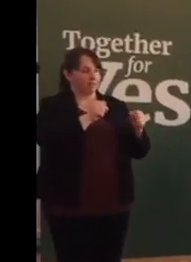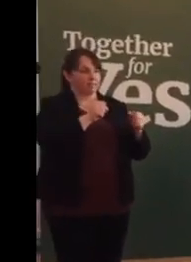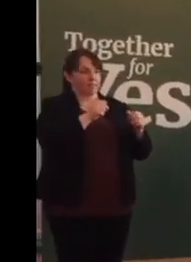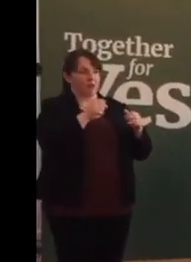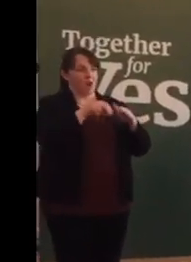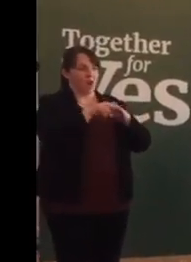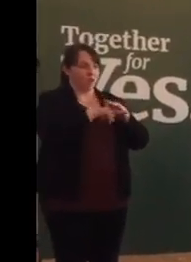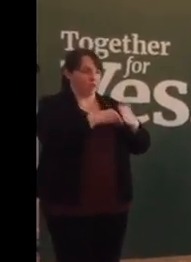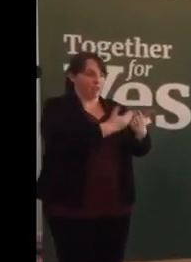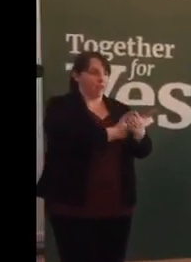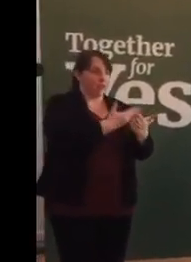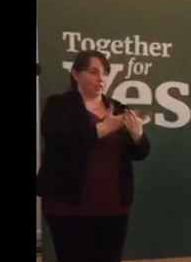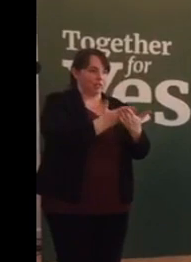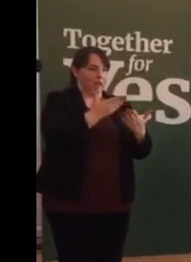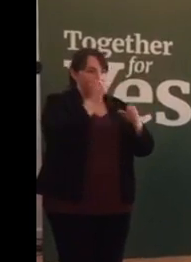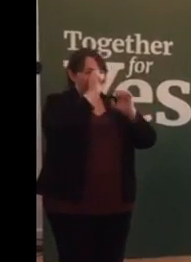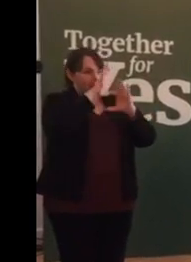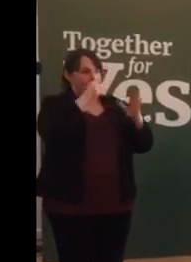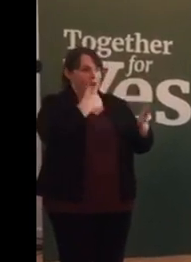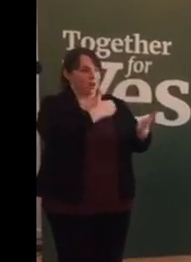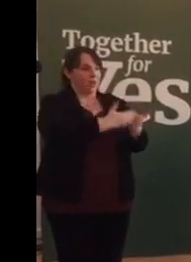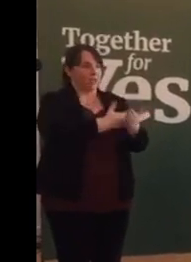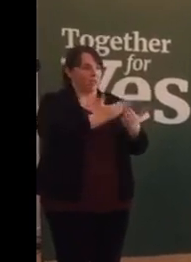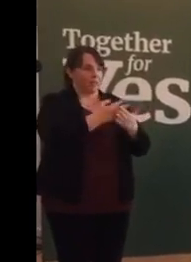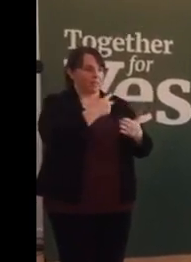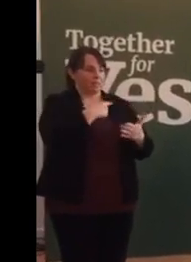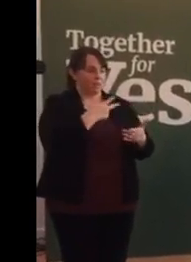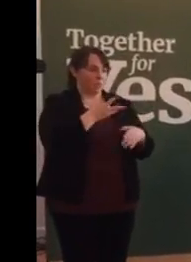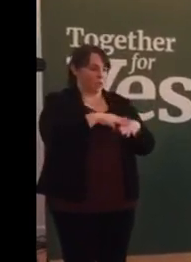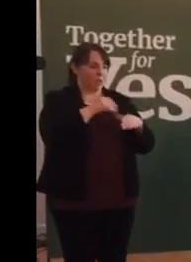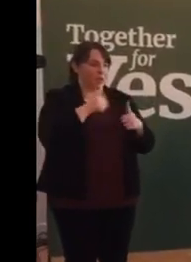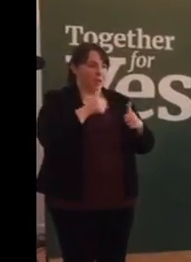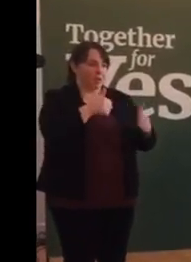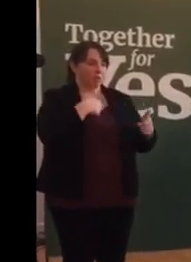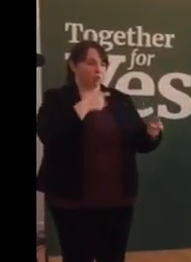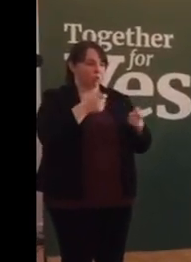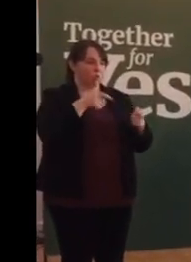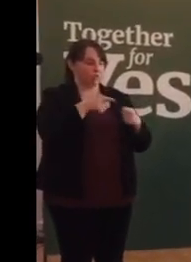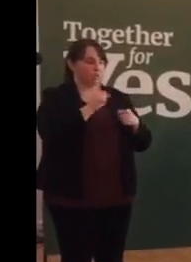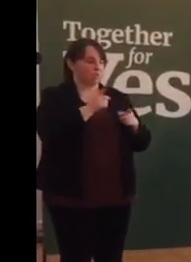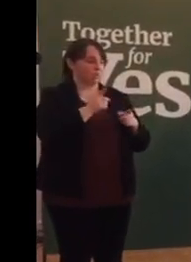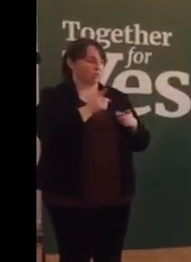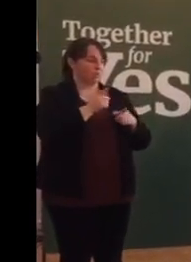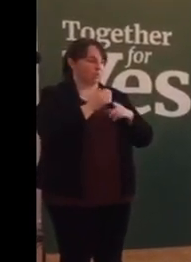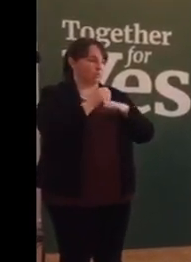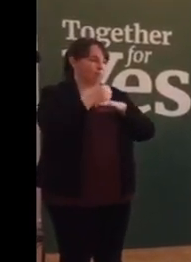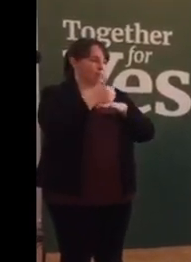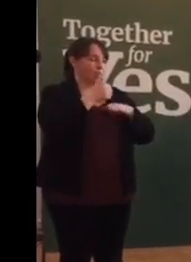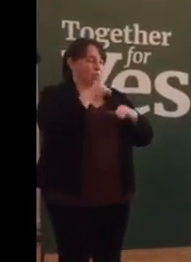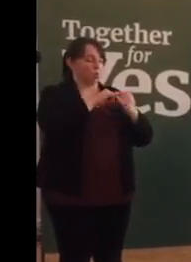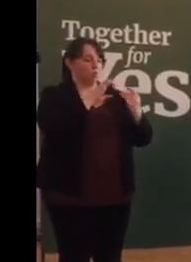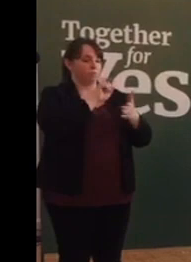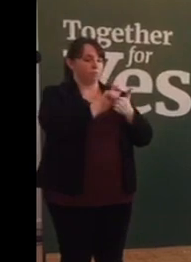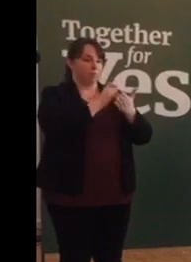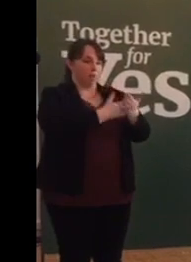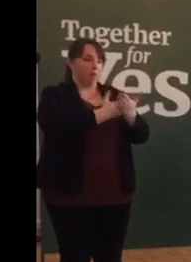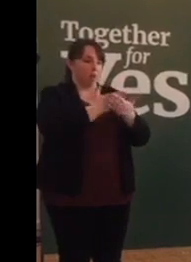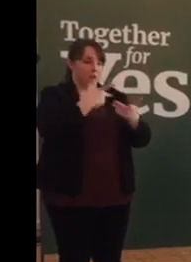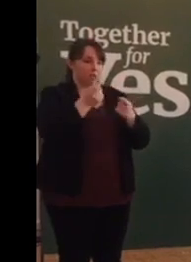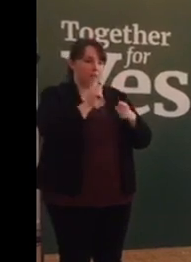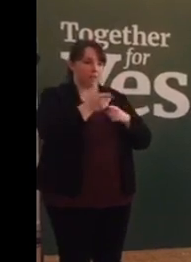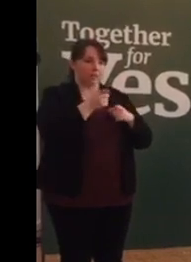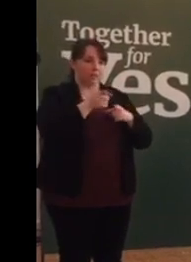become clear that our legislators are well capable of treating this as a cross-party matter. As one could see from the